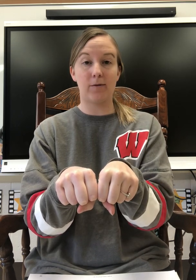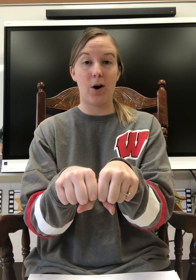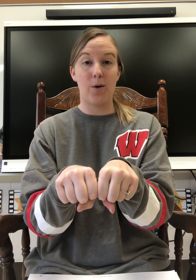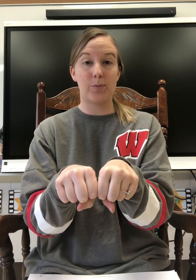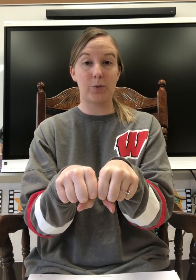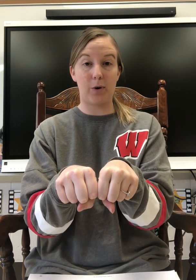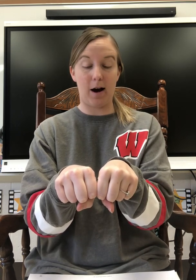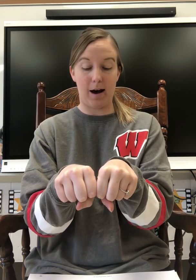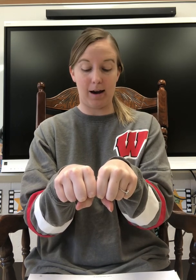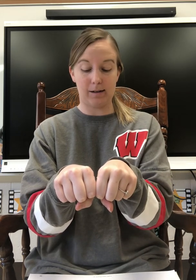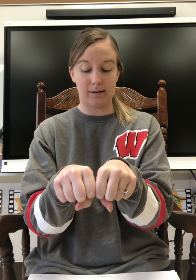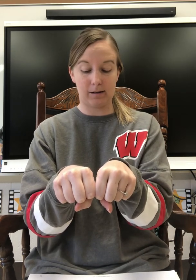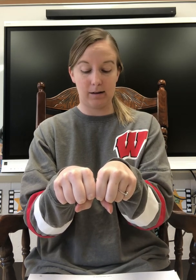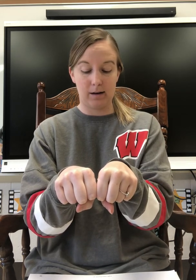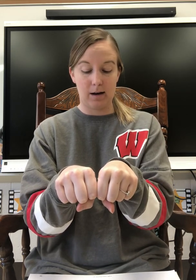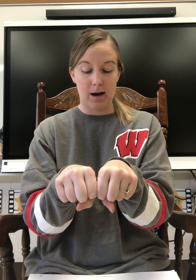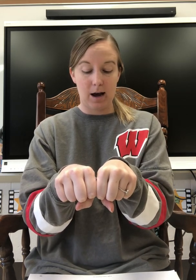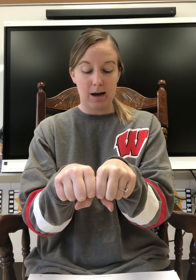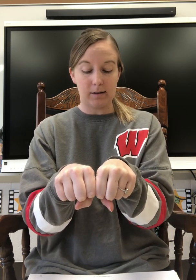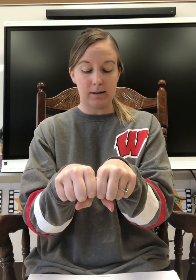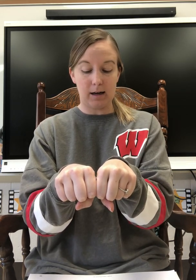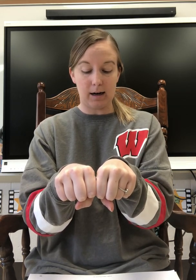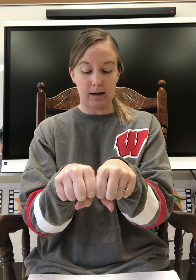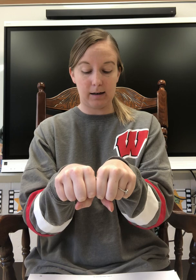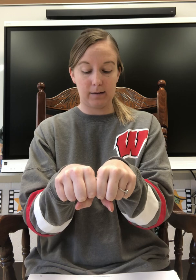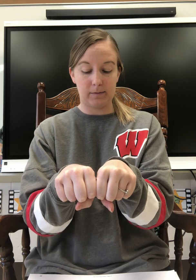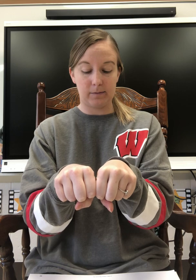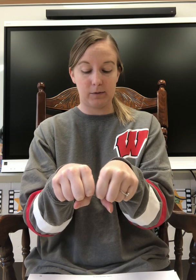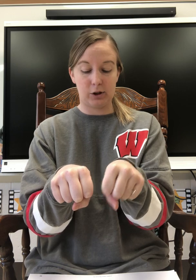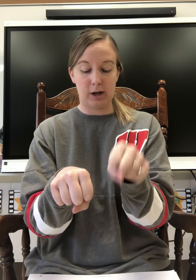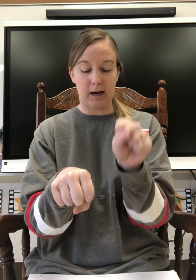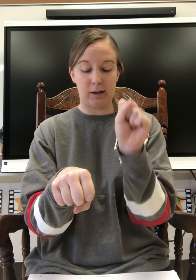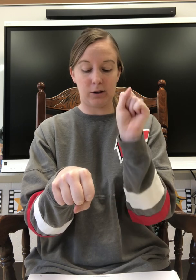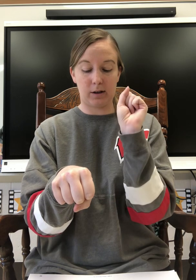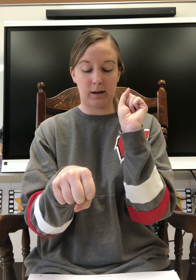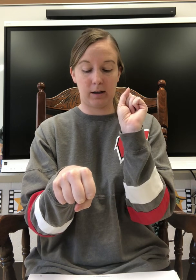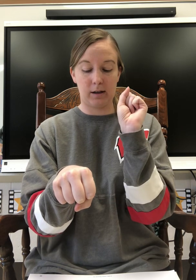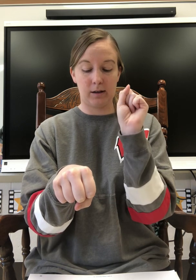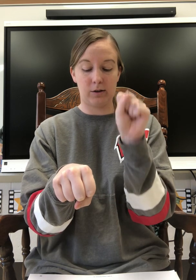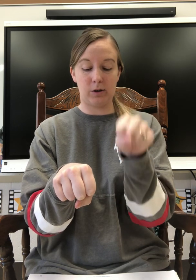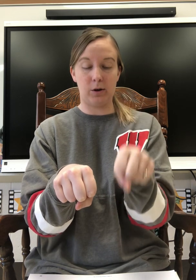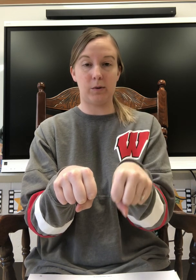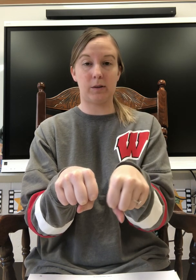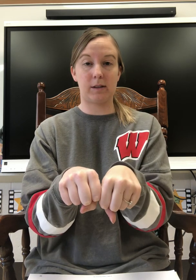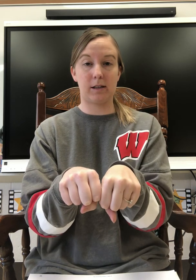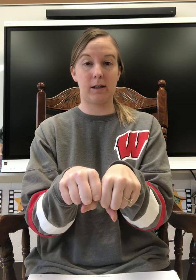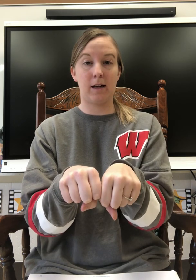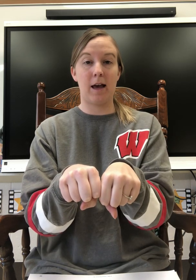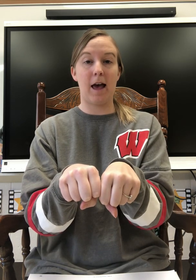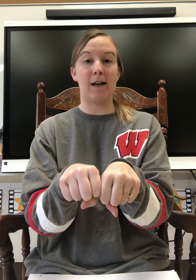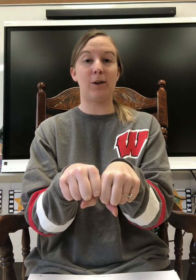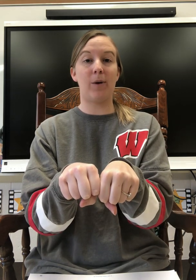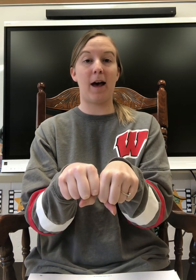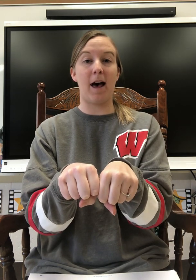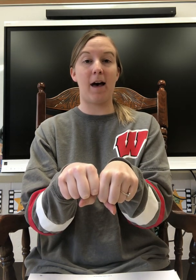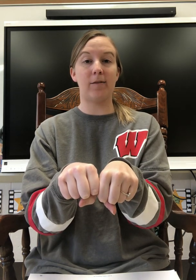prize. Duck. Change k to st, and you have